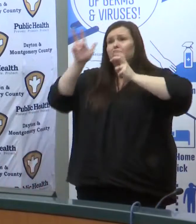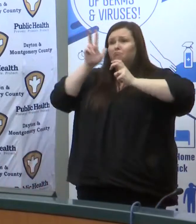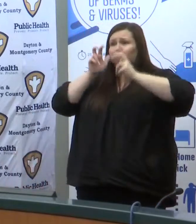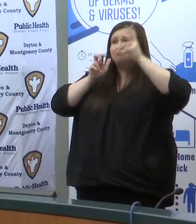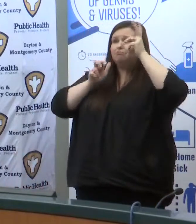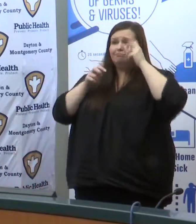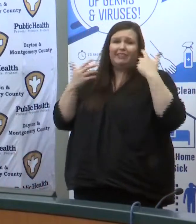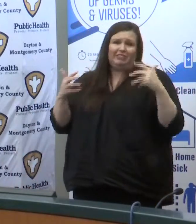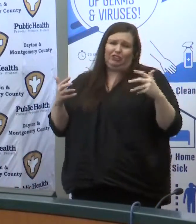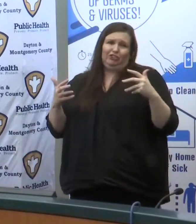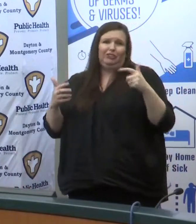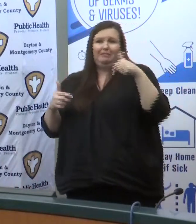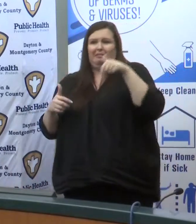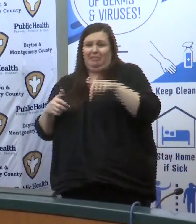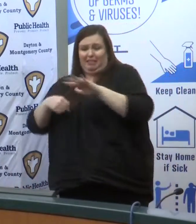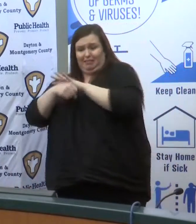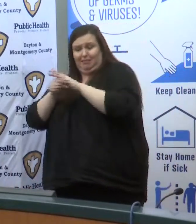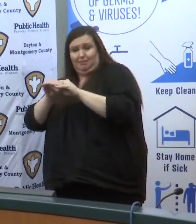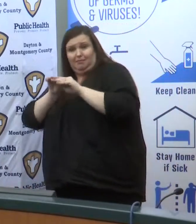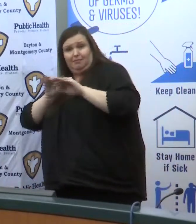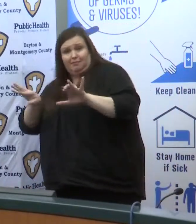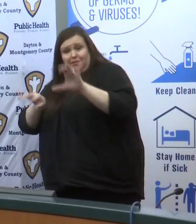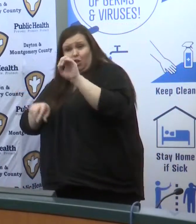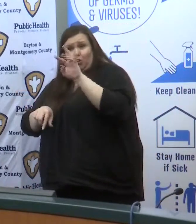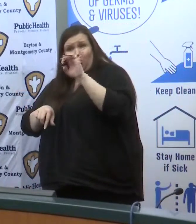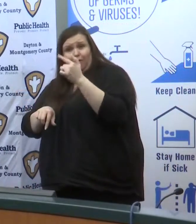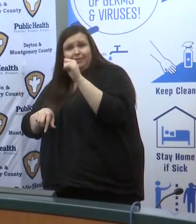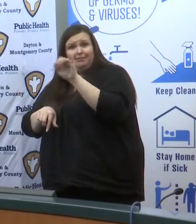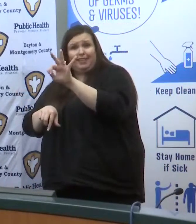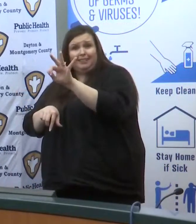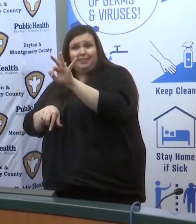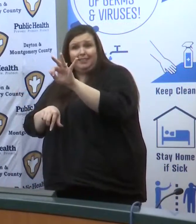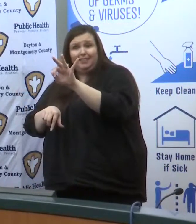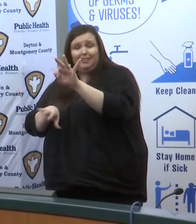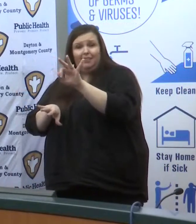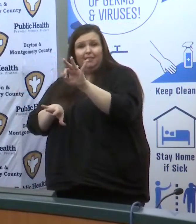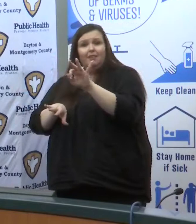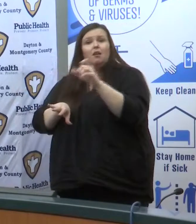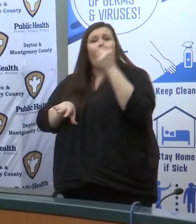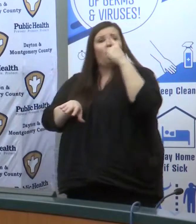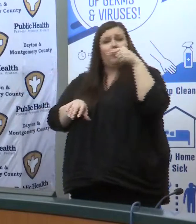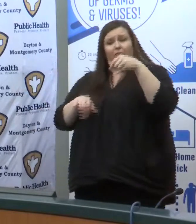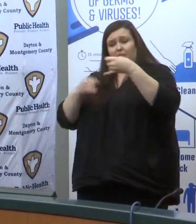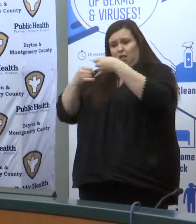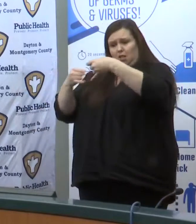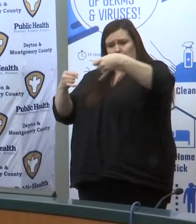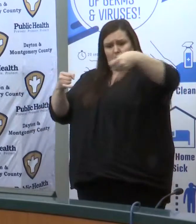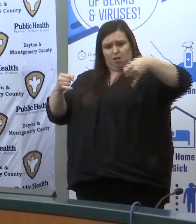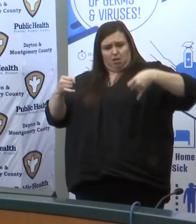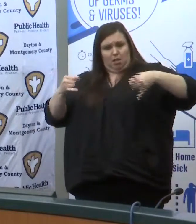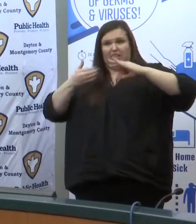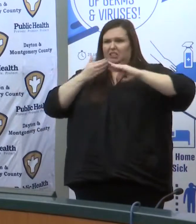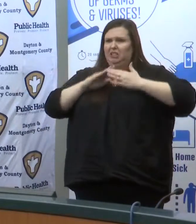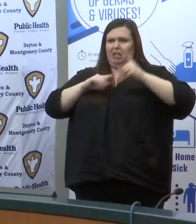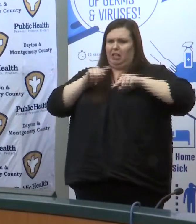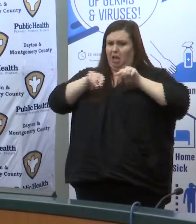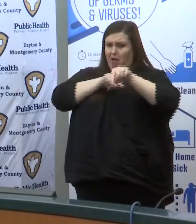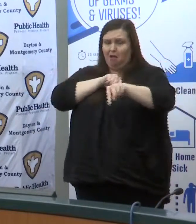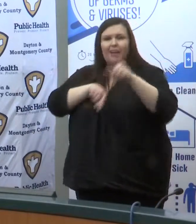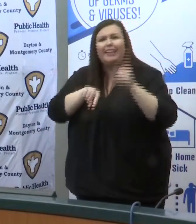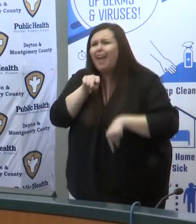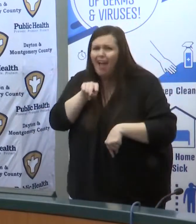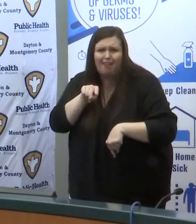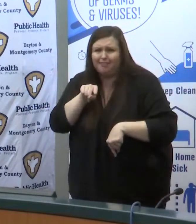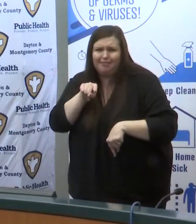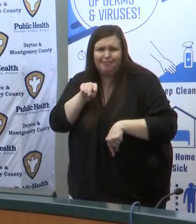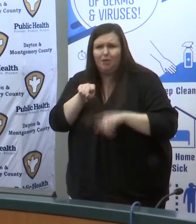virus uh covet 19 uh doesn't see county lines it doesn't see uh city lines this affects